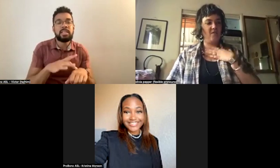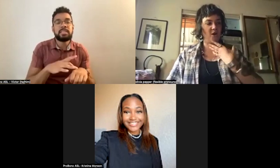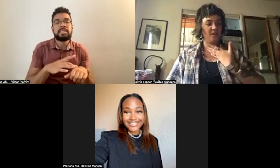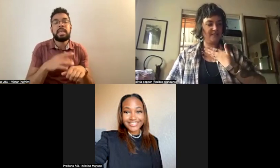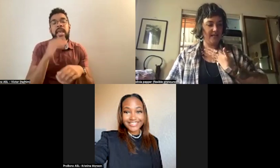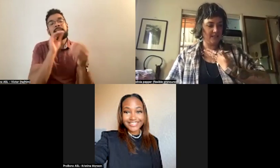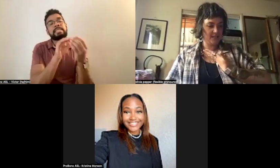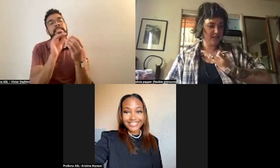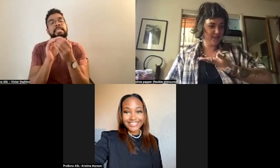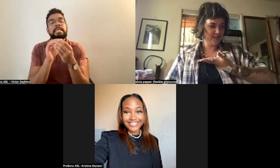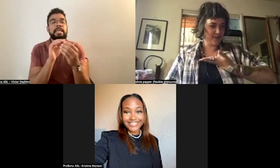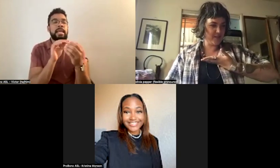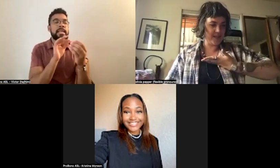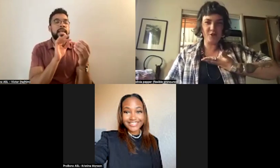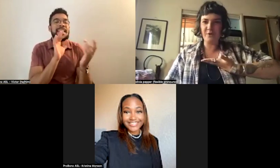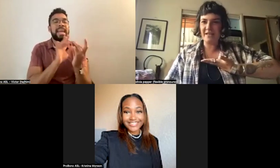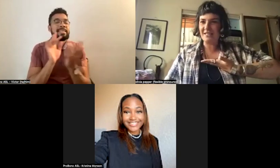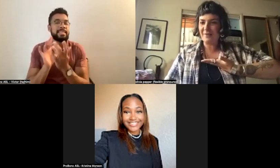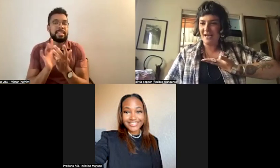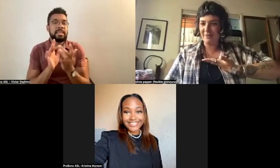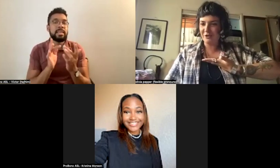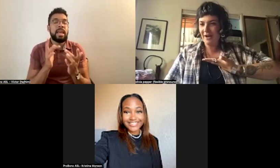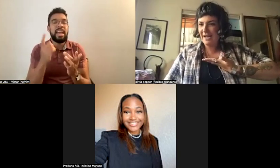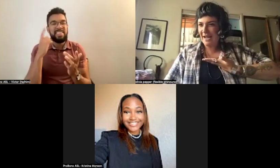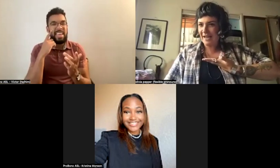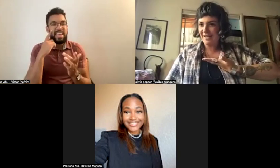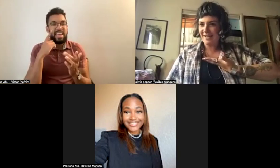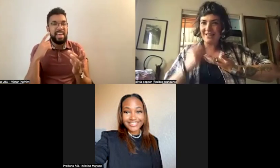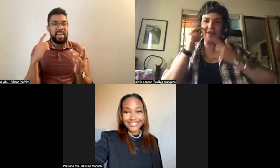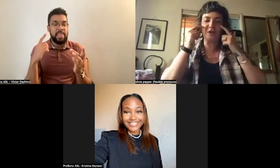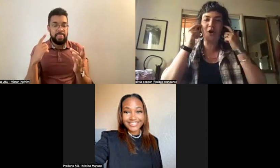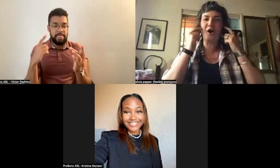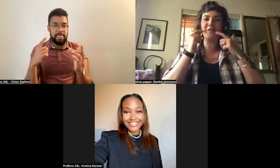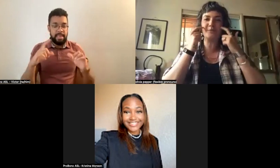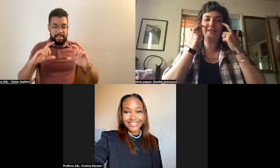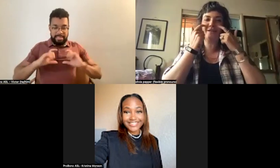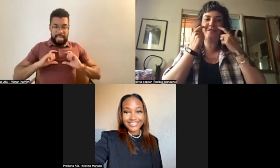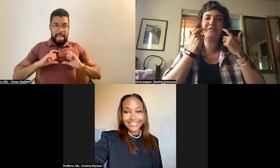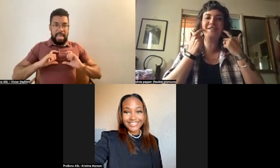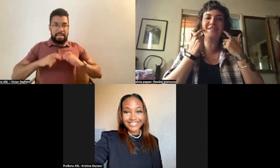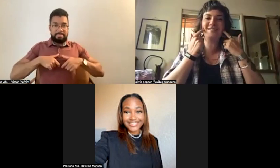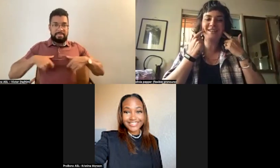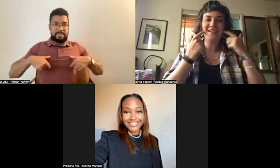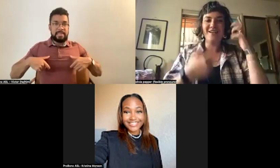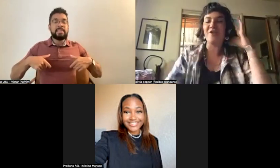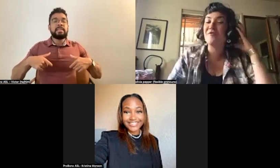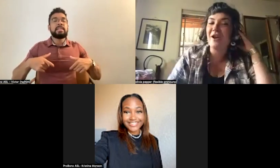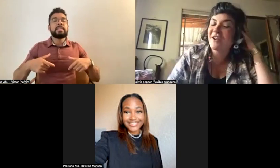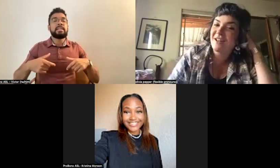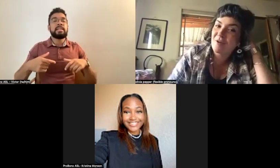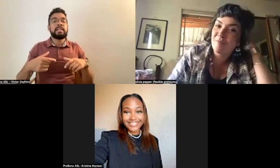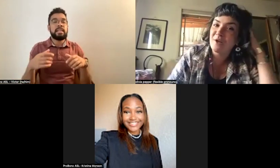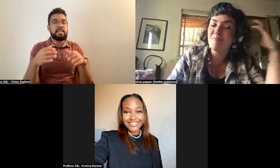they have on says something like, don't kiss me, I'm in training. They have little hearts painted on their cheeks. They're